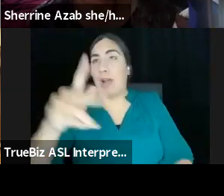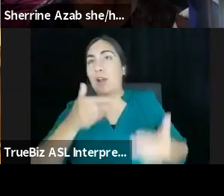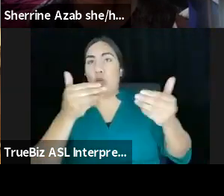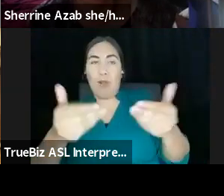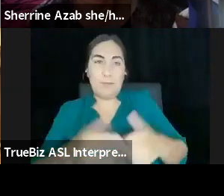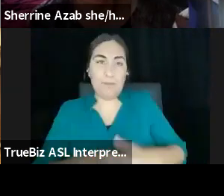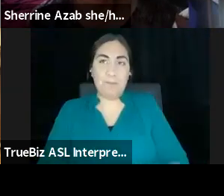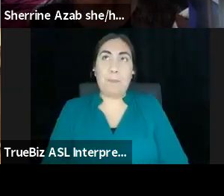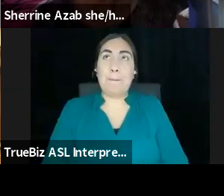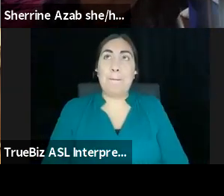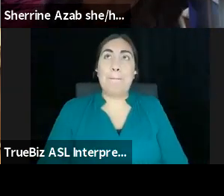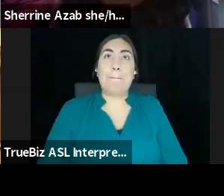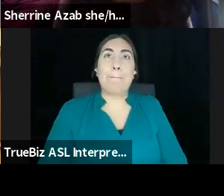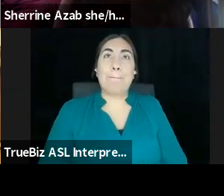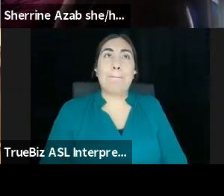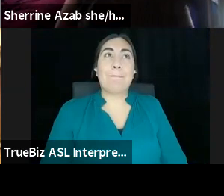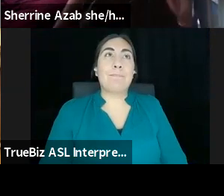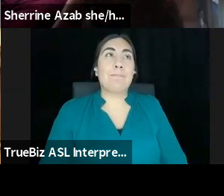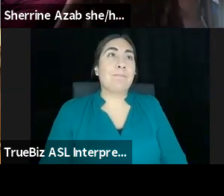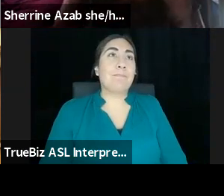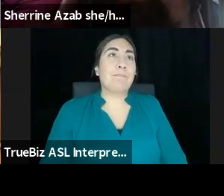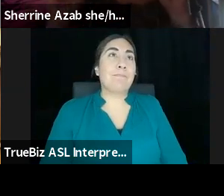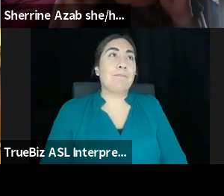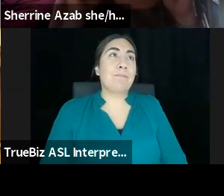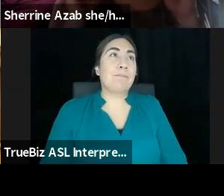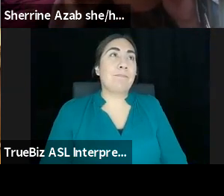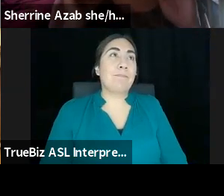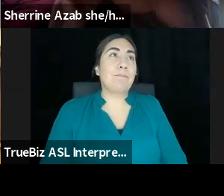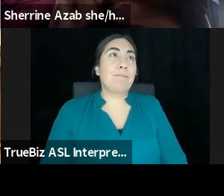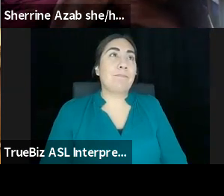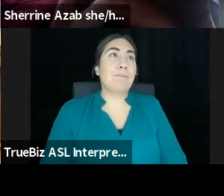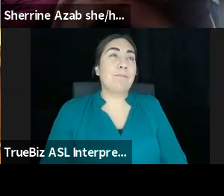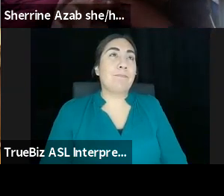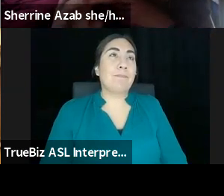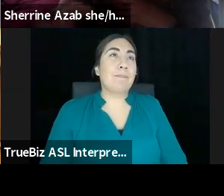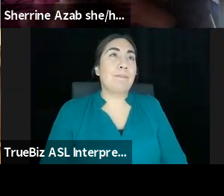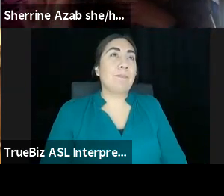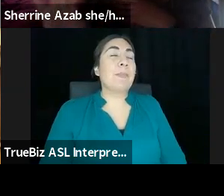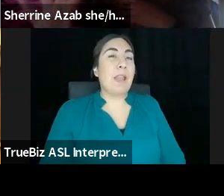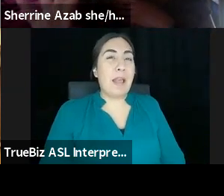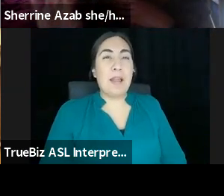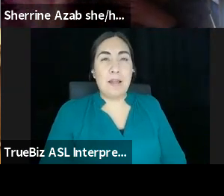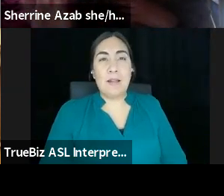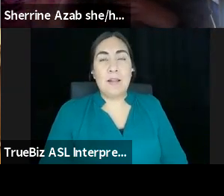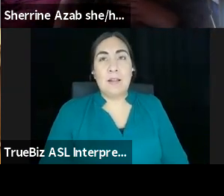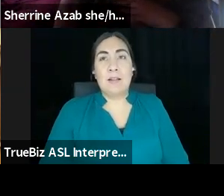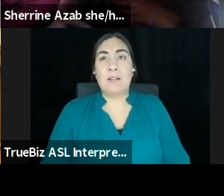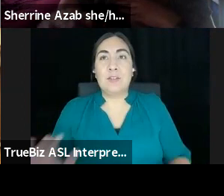Shireen first. Go ahead. I'll go first. Um, so, uh, I just want to say like, we already like, just like we embed like, uh,